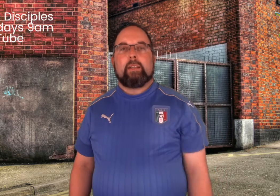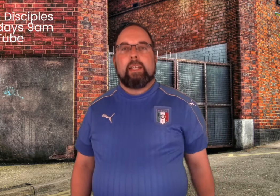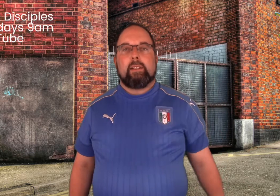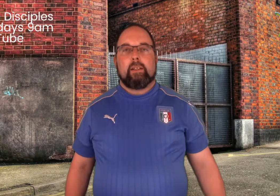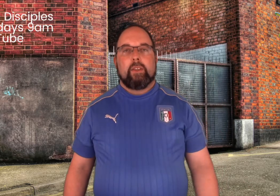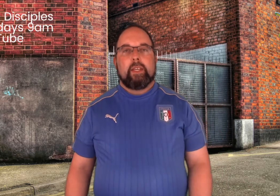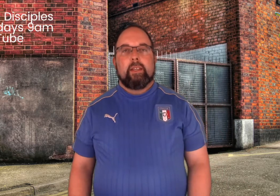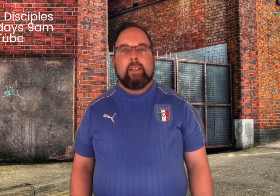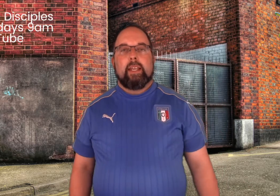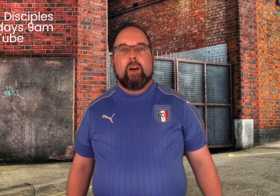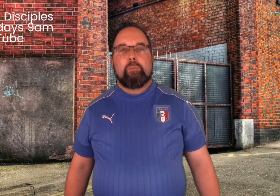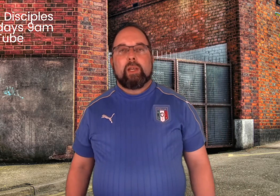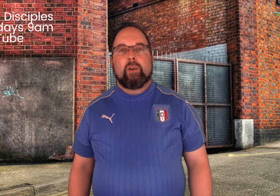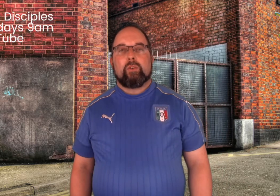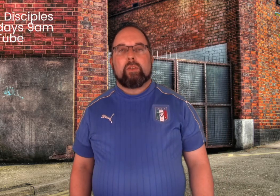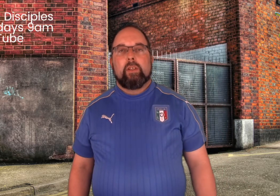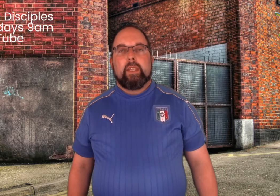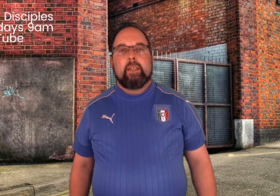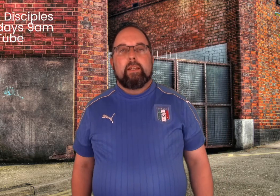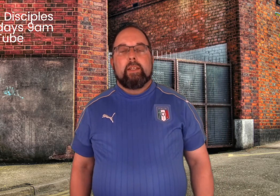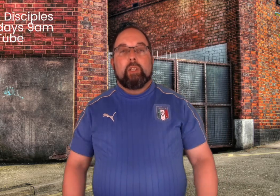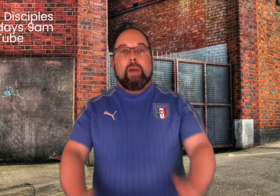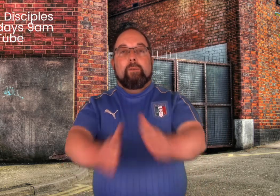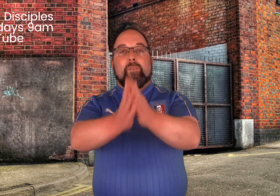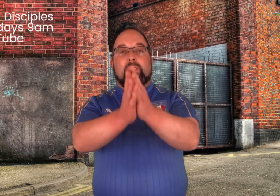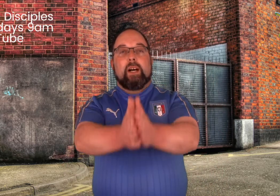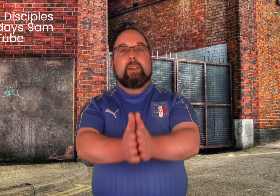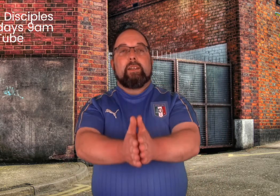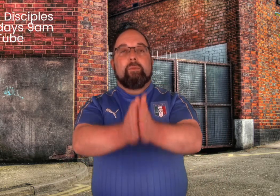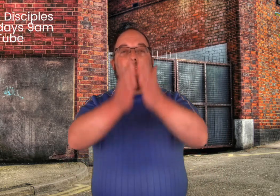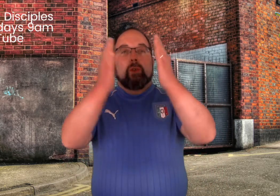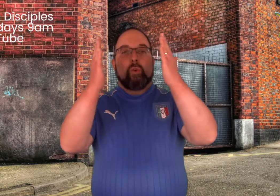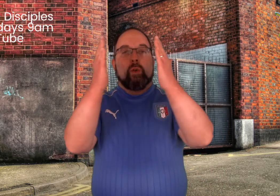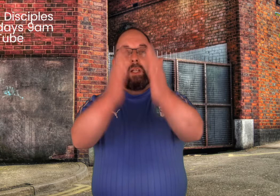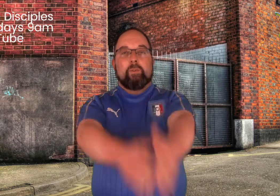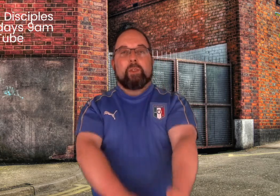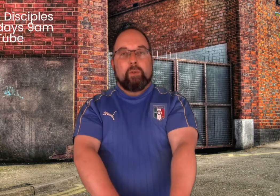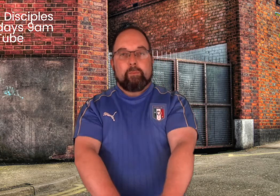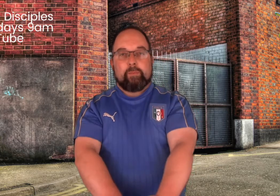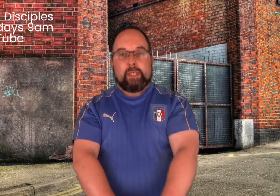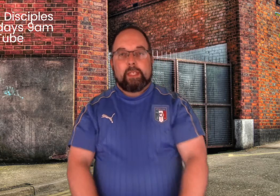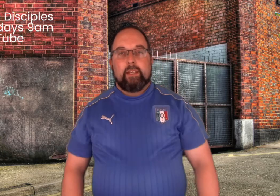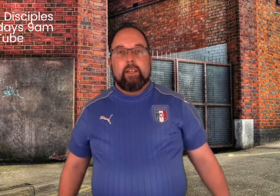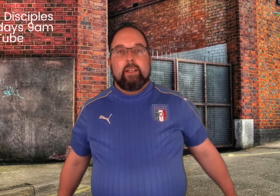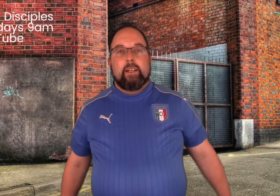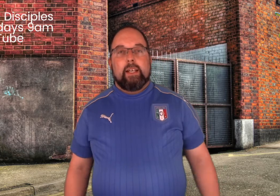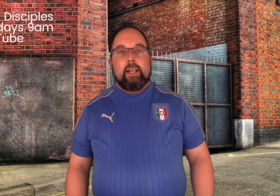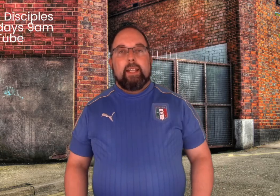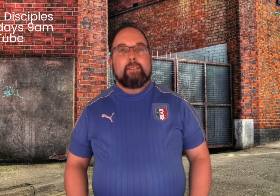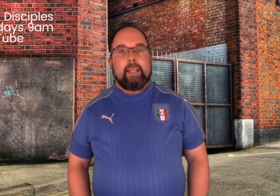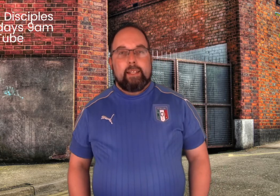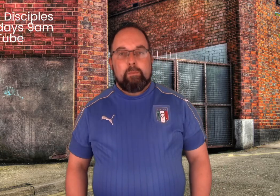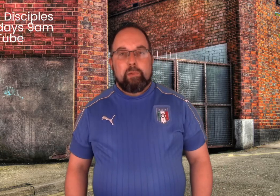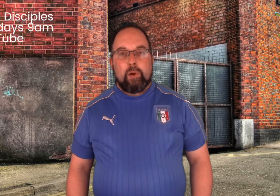you know, because you have a Father who loves you. Let's end in prayer.